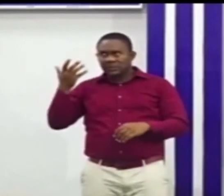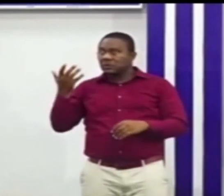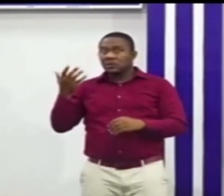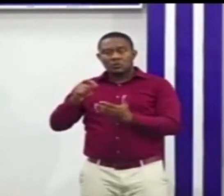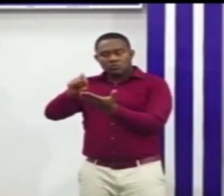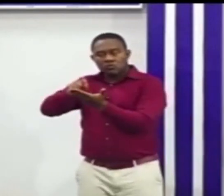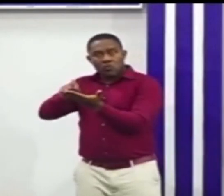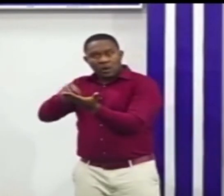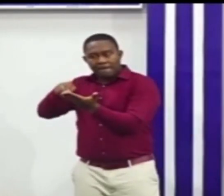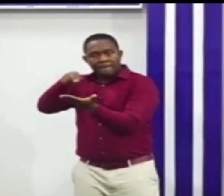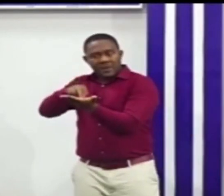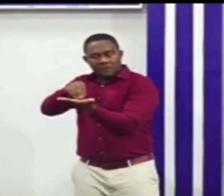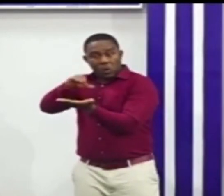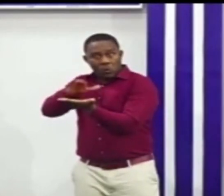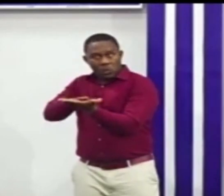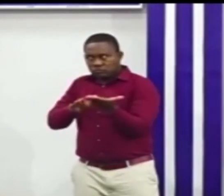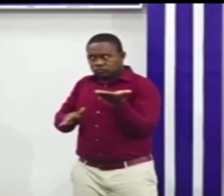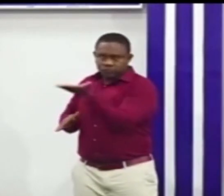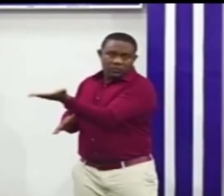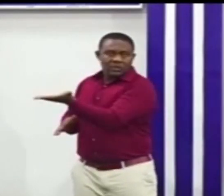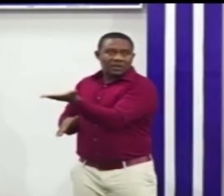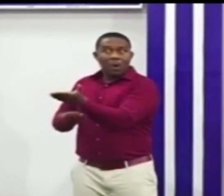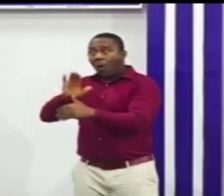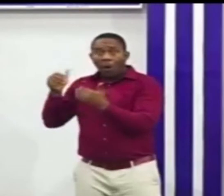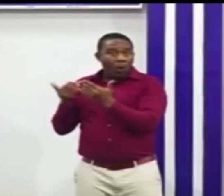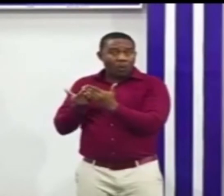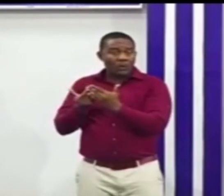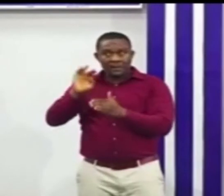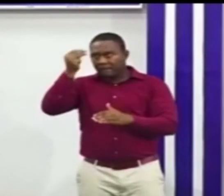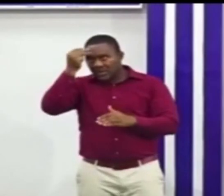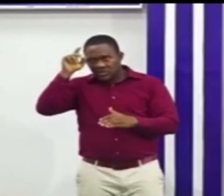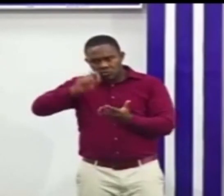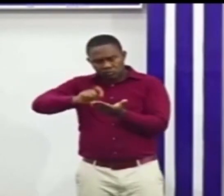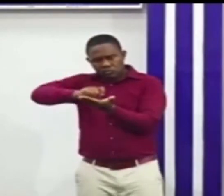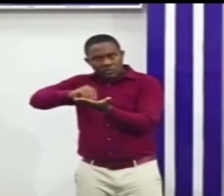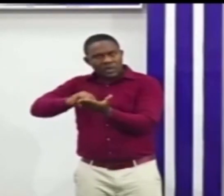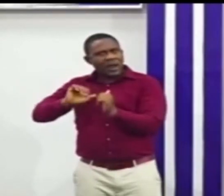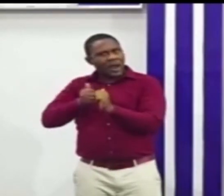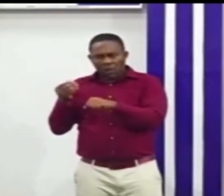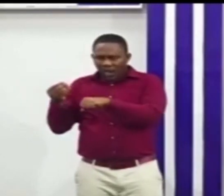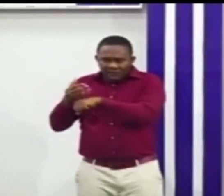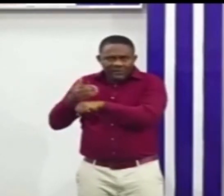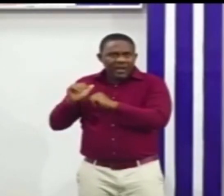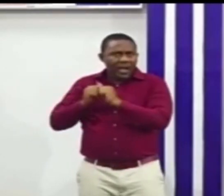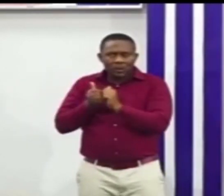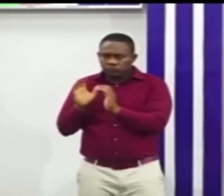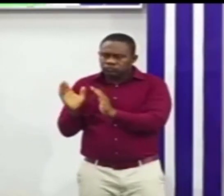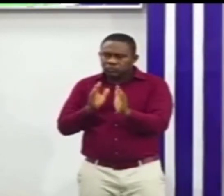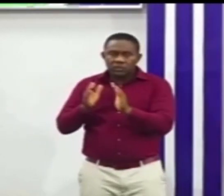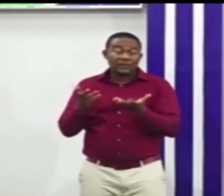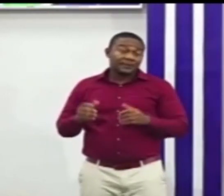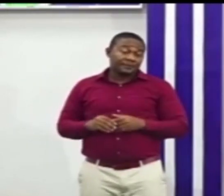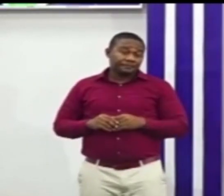and proffer recommendations for recovery. At a Cabinet retreat that is